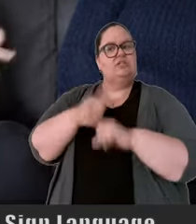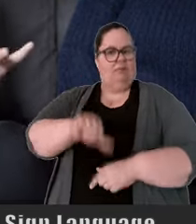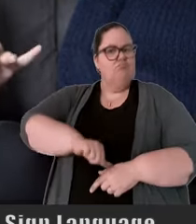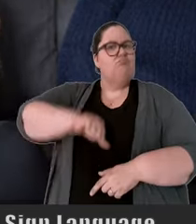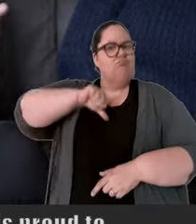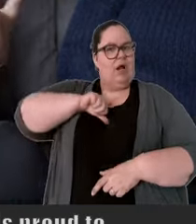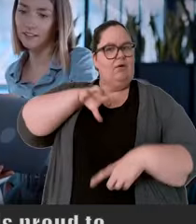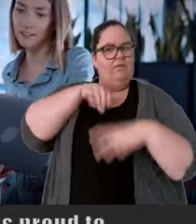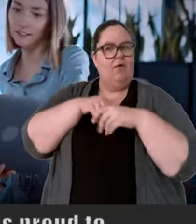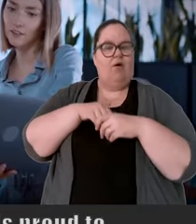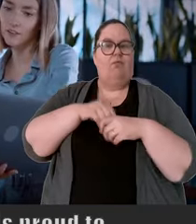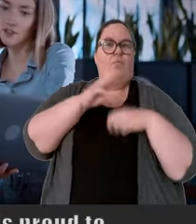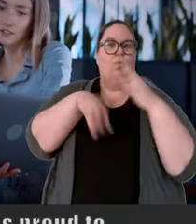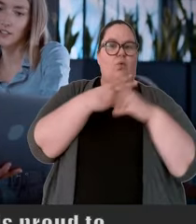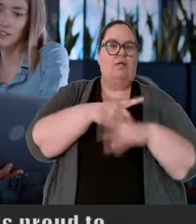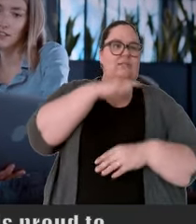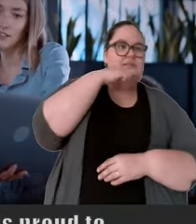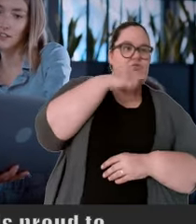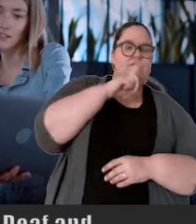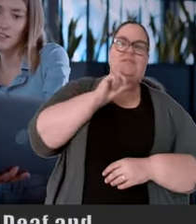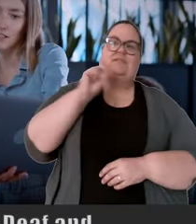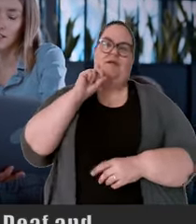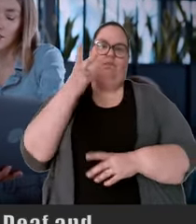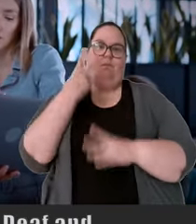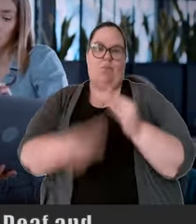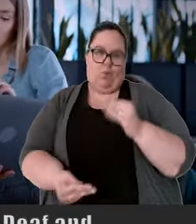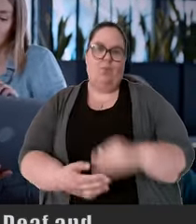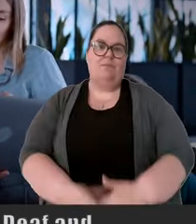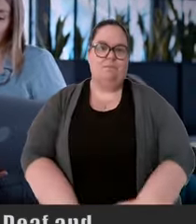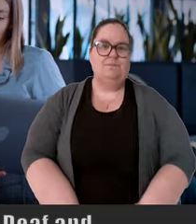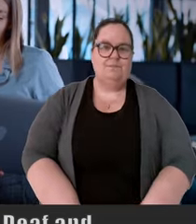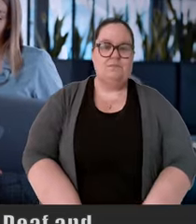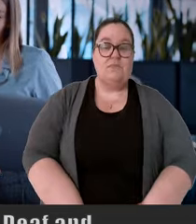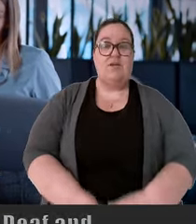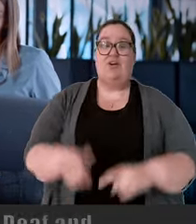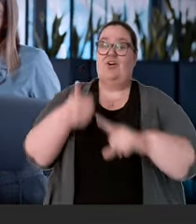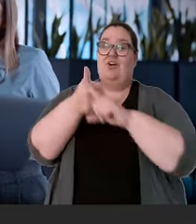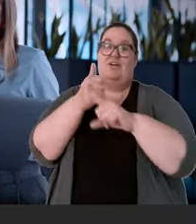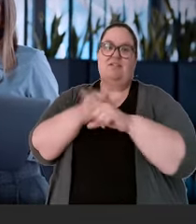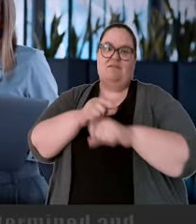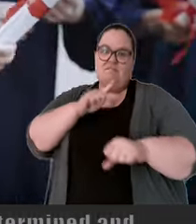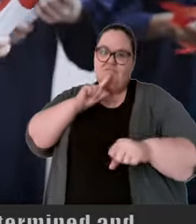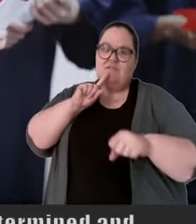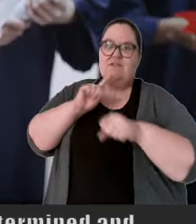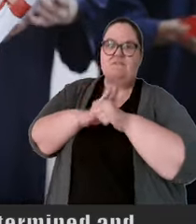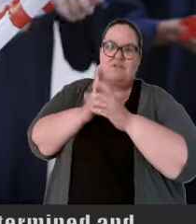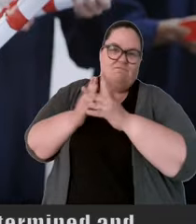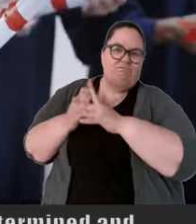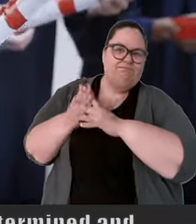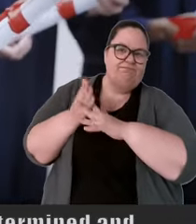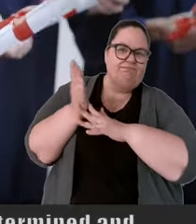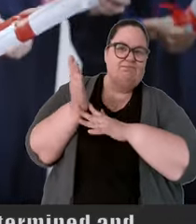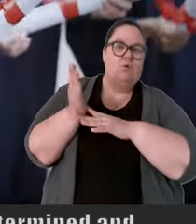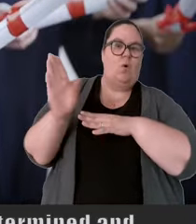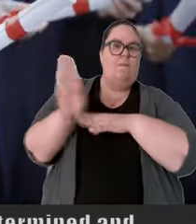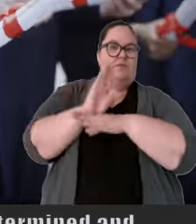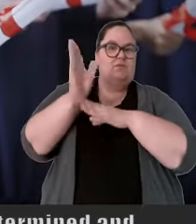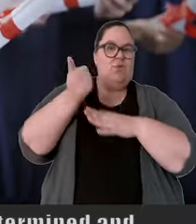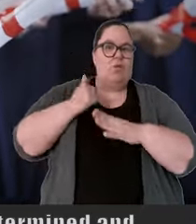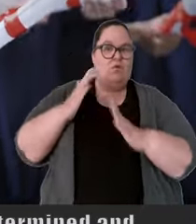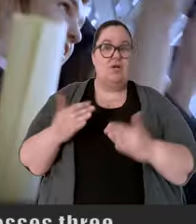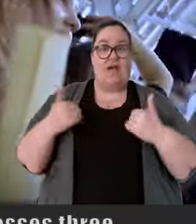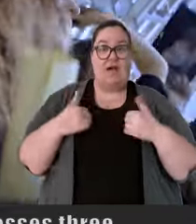and is proud to be part of both the deaf and hearing world. This determined and driven